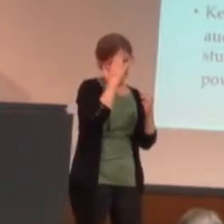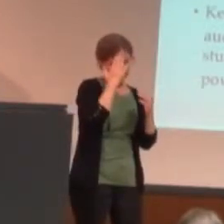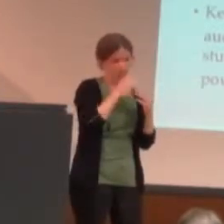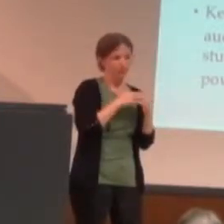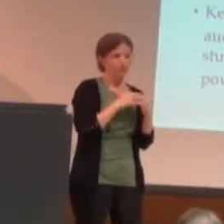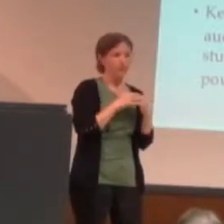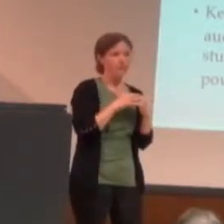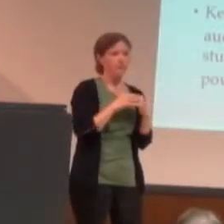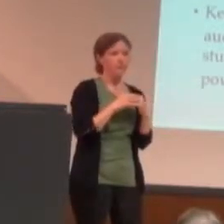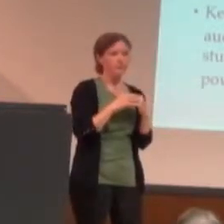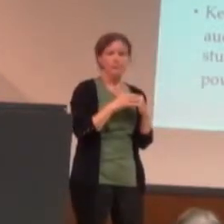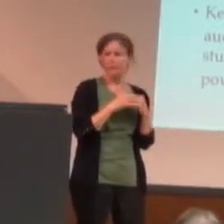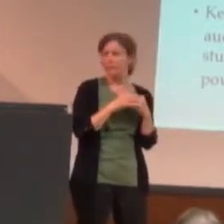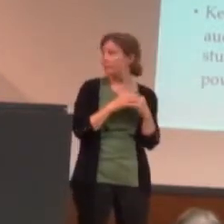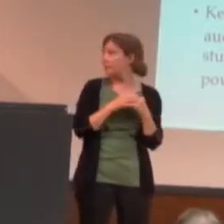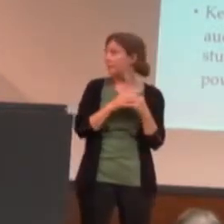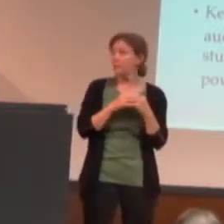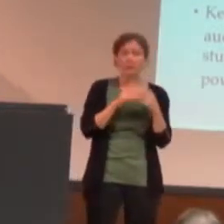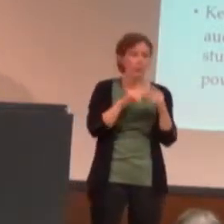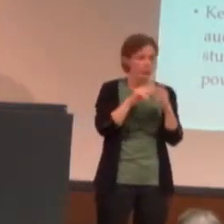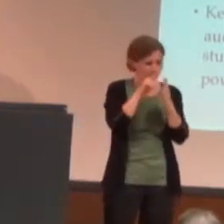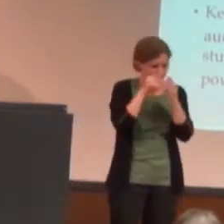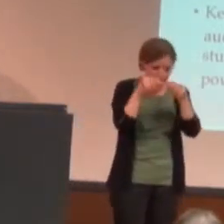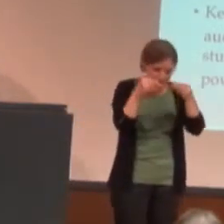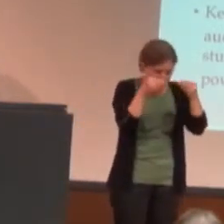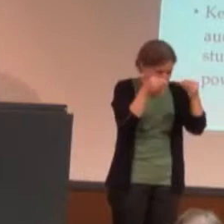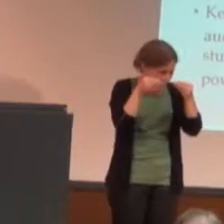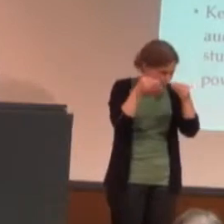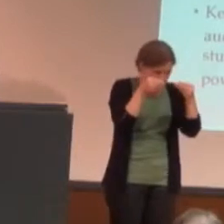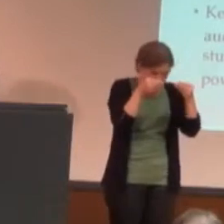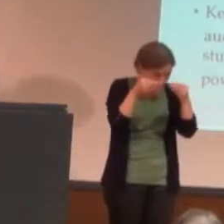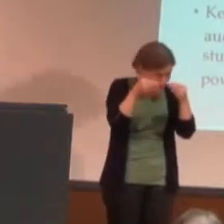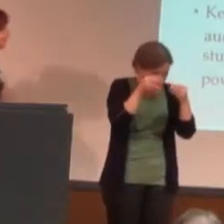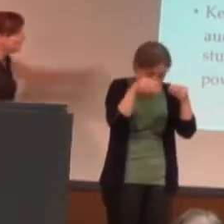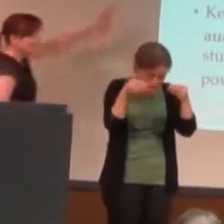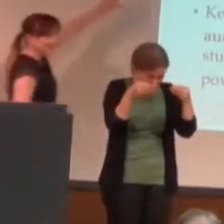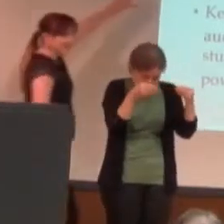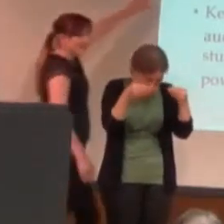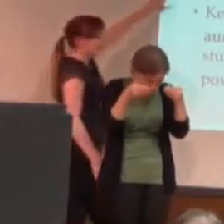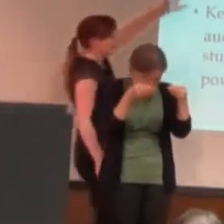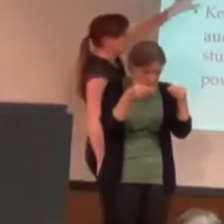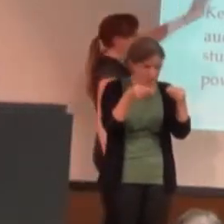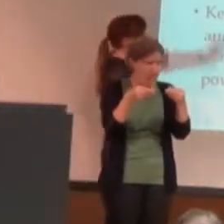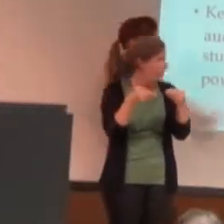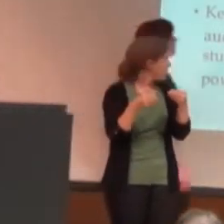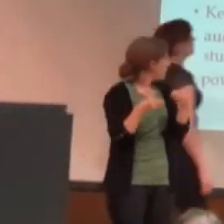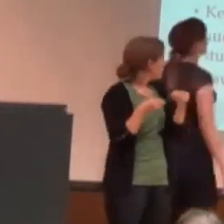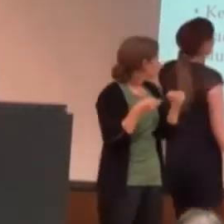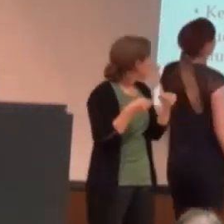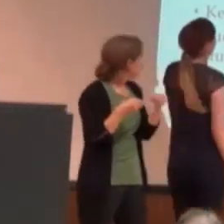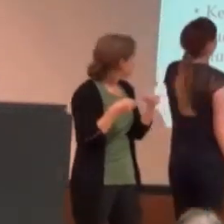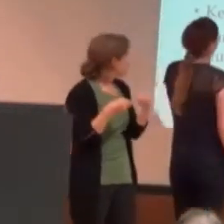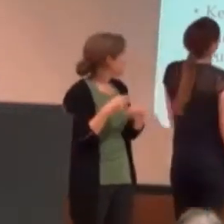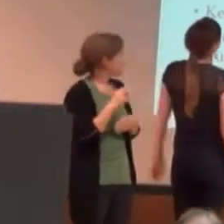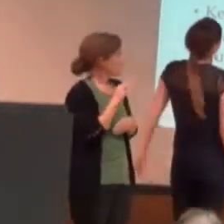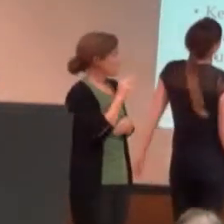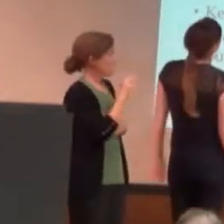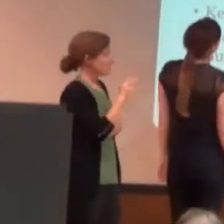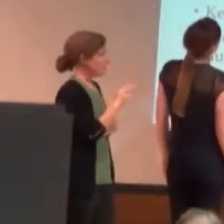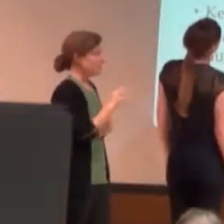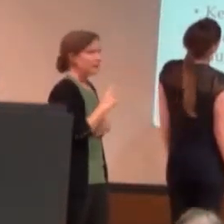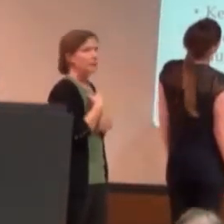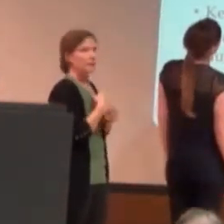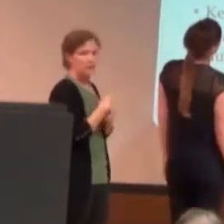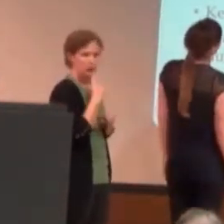having a cue card in front of your face, and reading off your points, and just kind of being like,